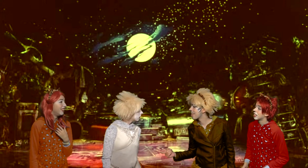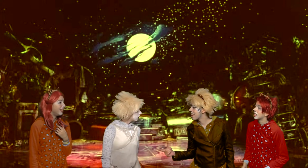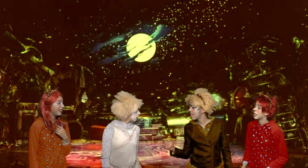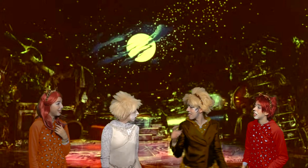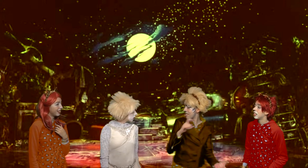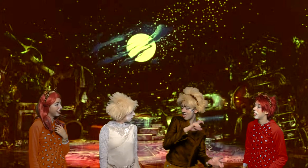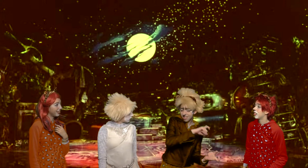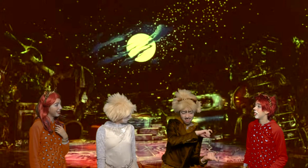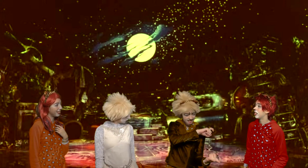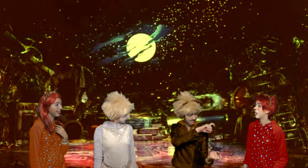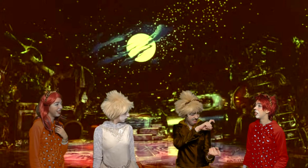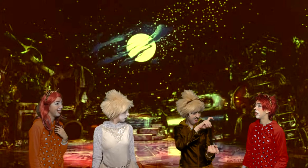About